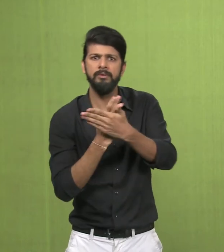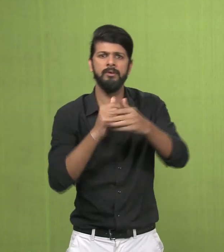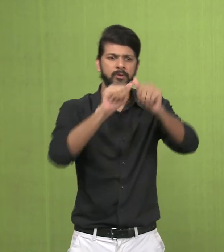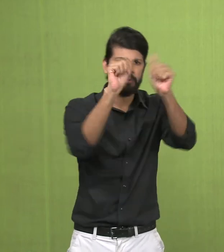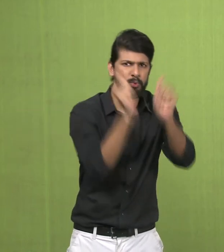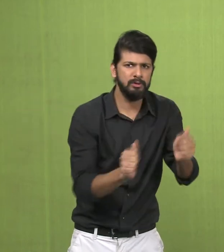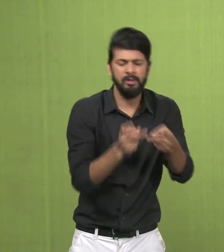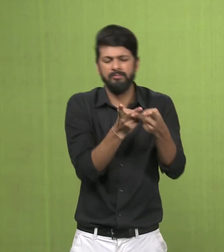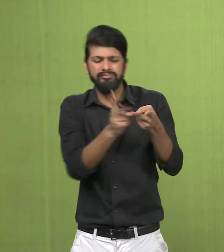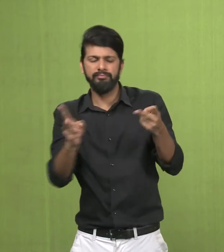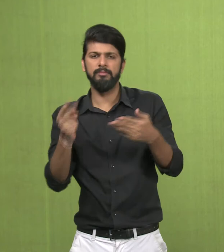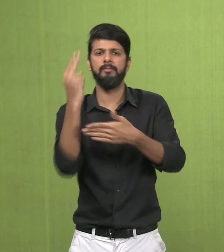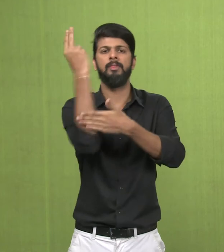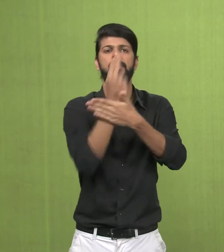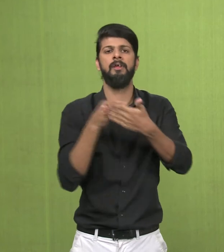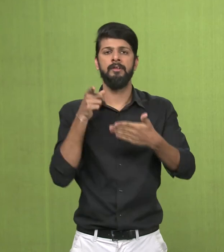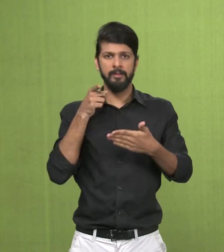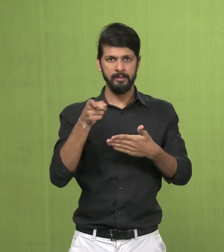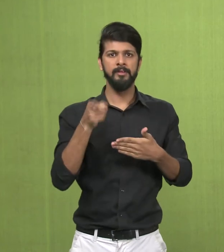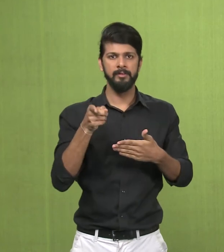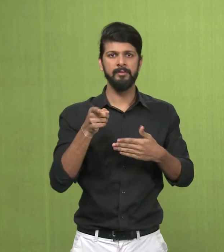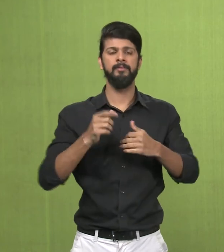This was depicted in the painting, in the art, in the sculpture.